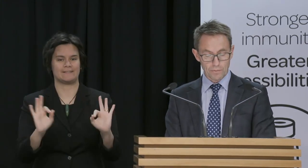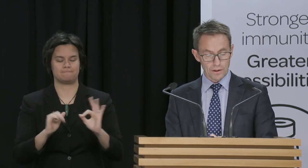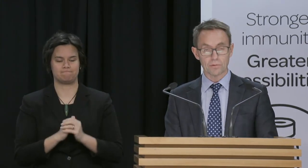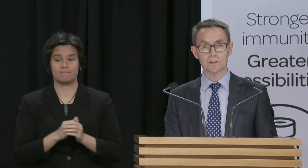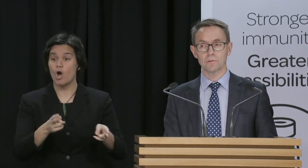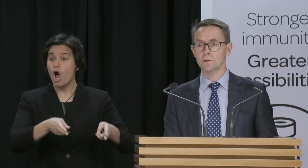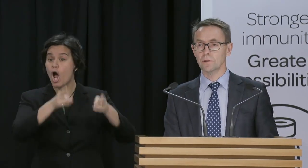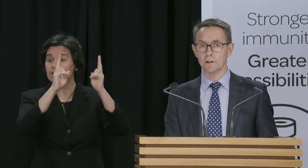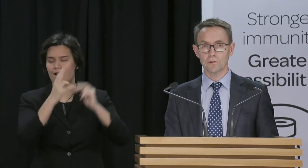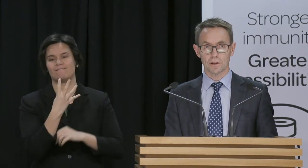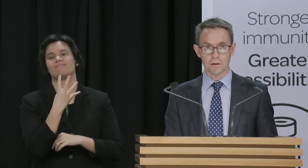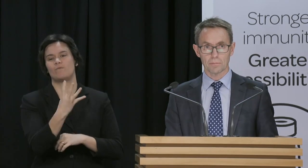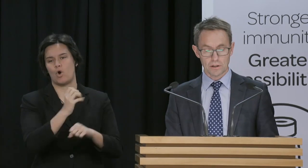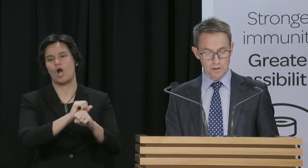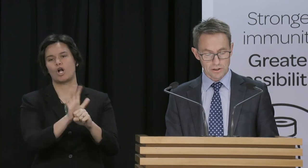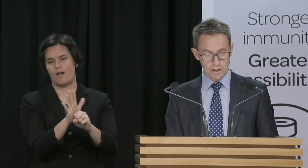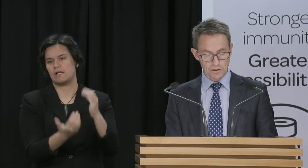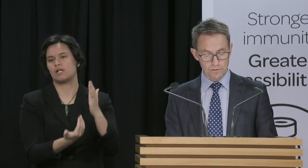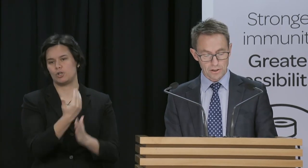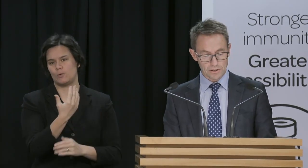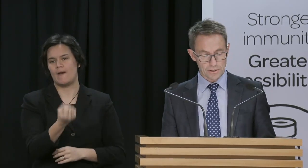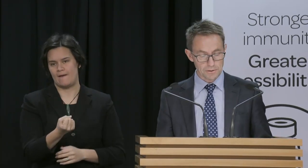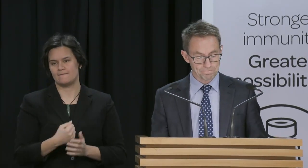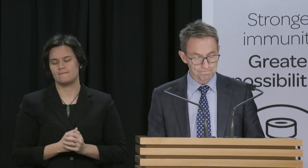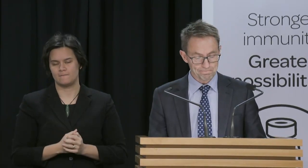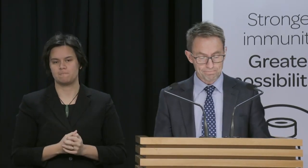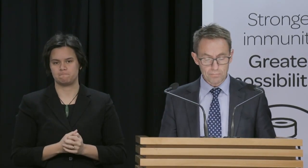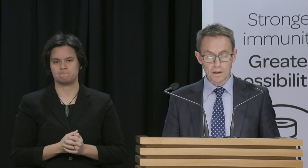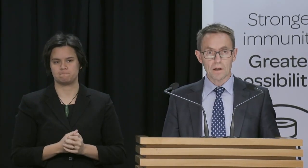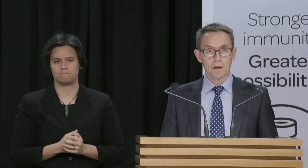report in recent returnees in our managed isolation facilities.